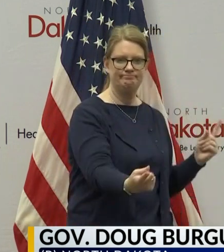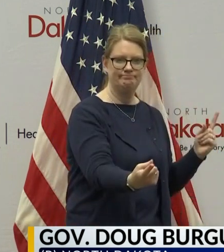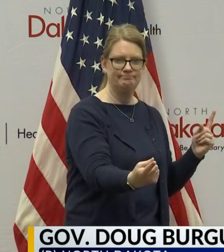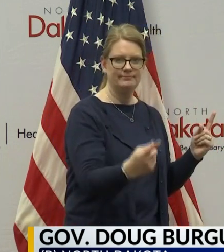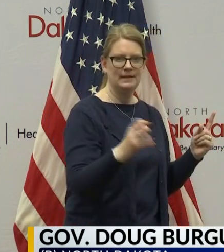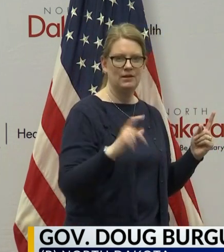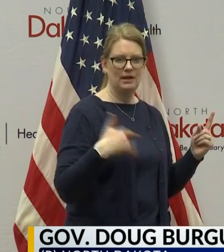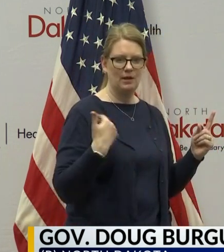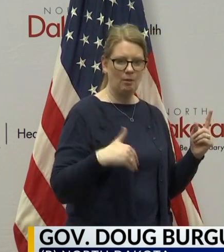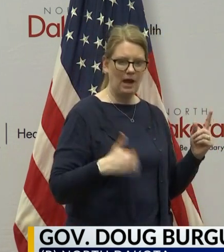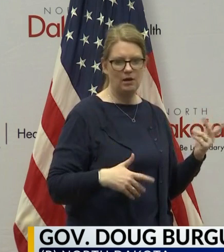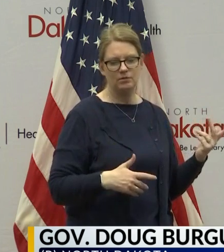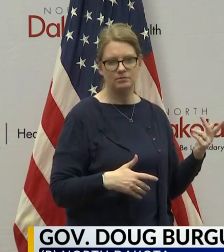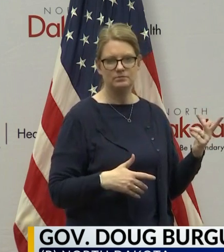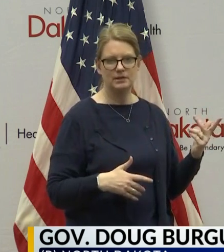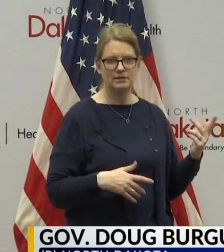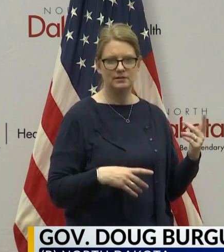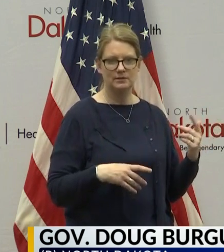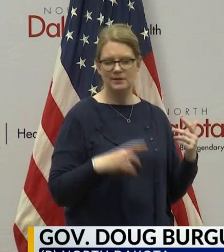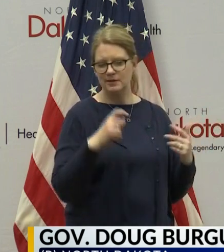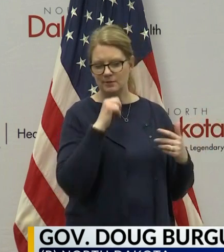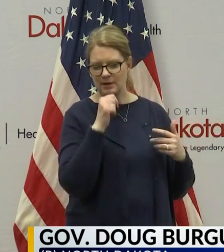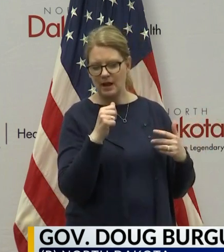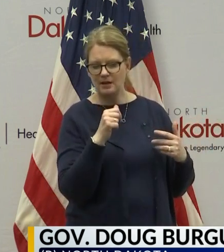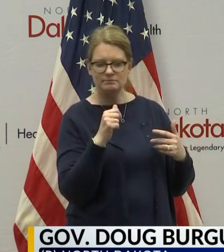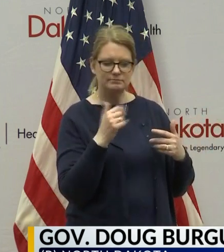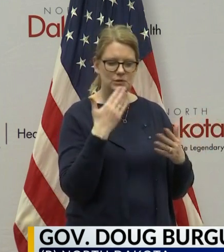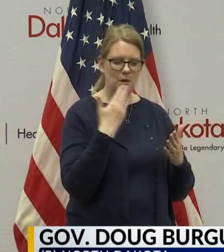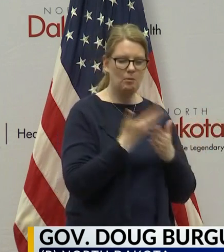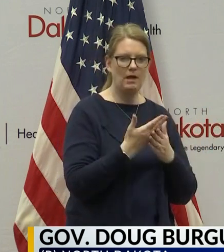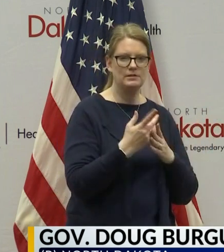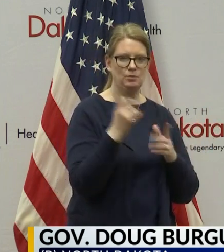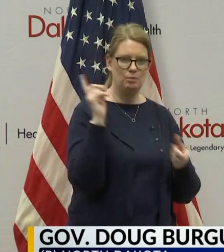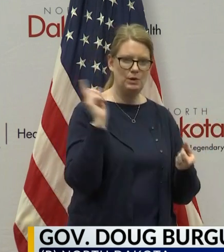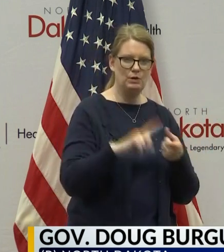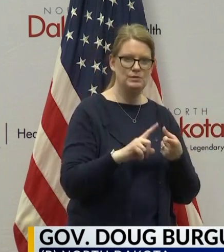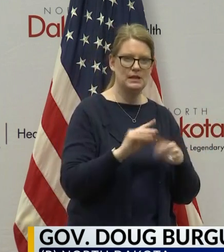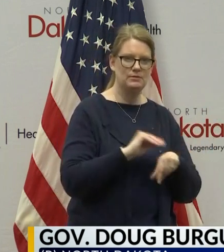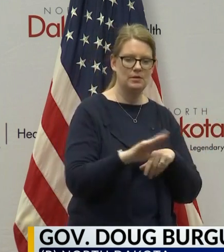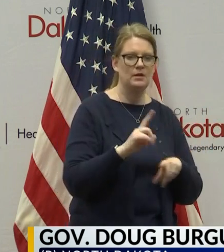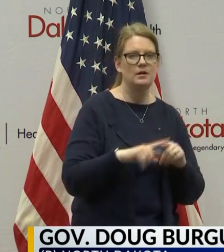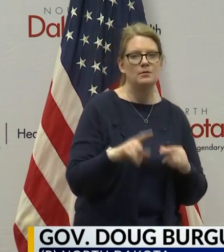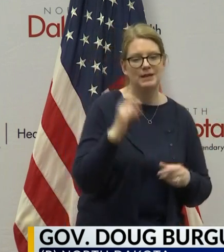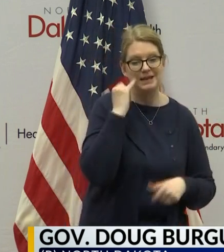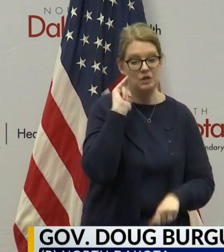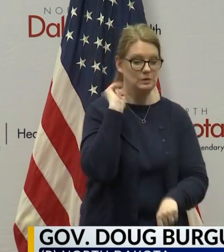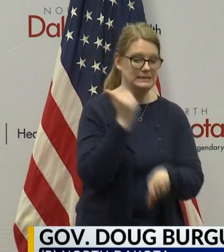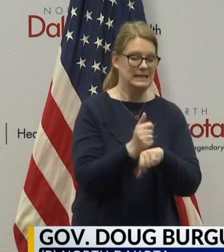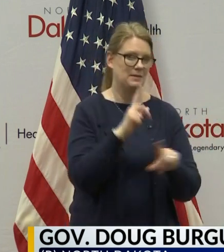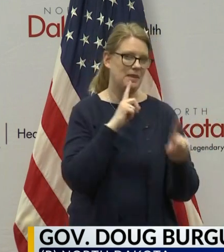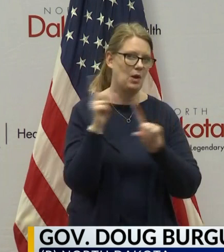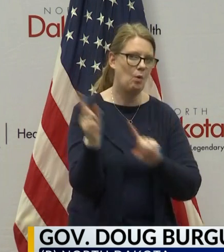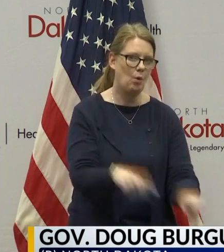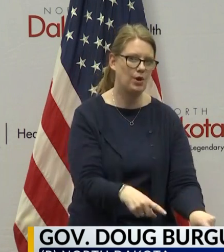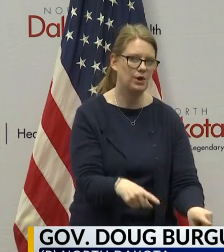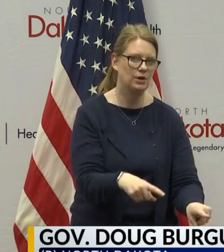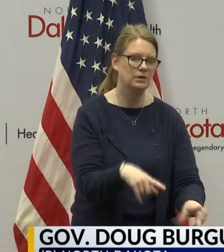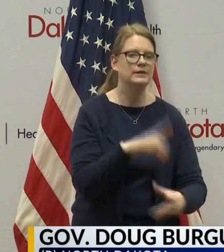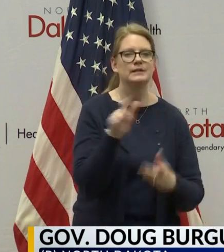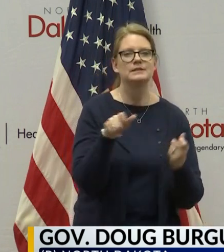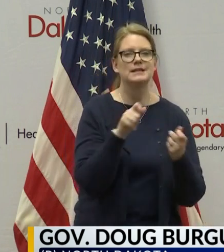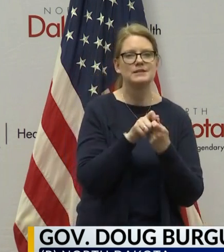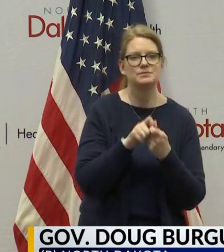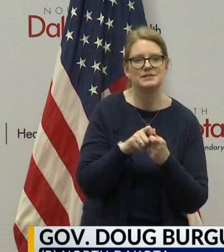wow, we're not doing well on reducing transmissible moments. We've to do other things. But as soon as you put one of those orders in, then you have to define what's